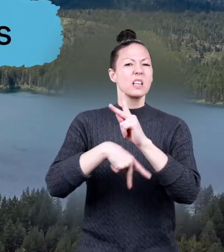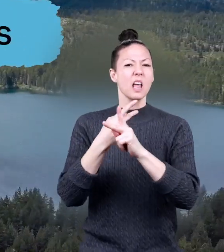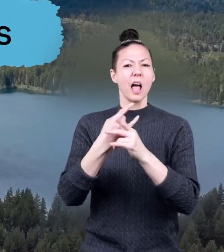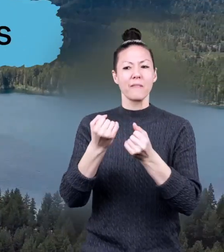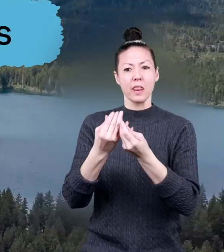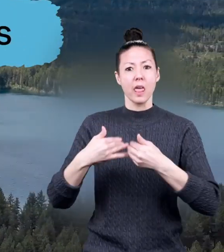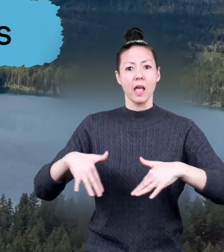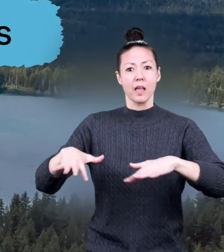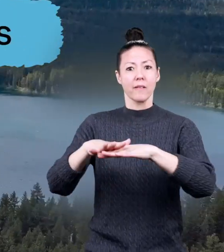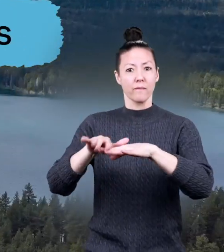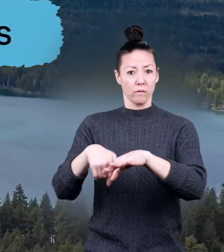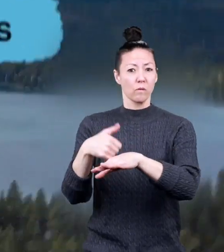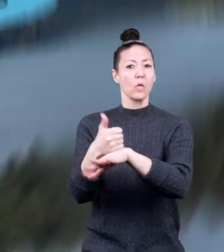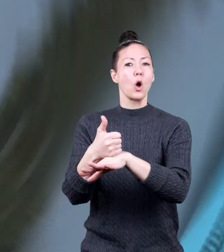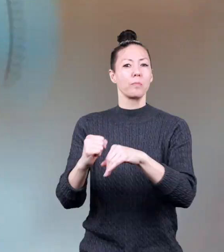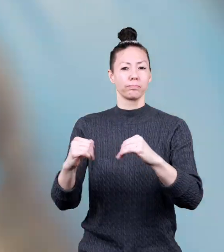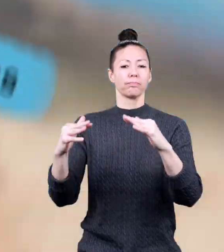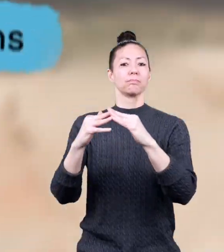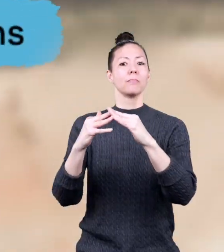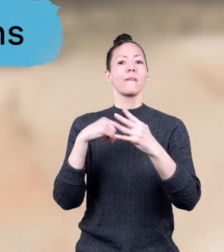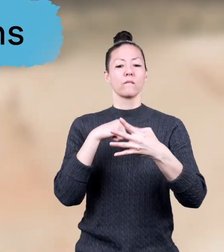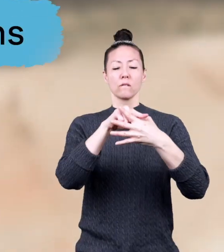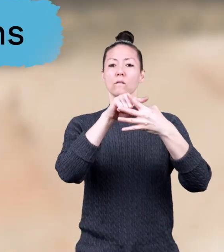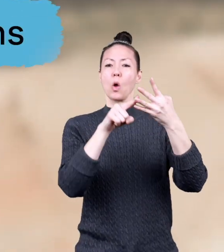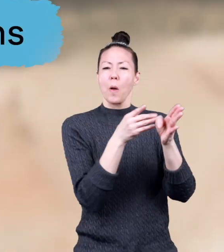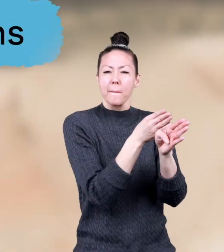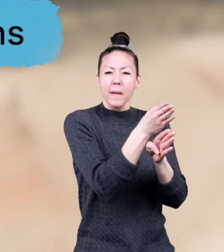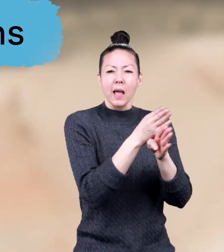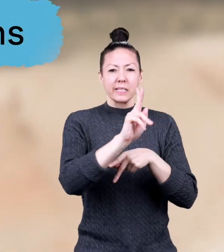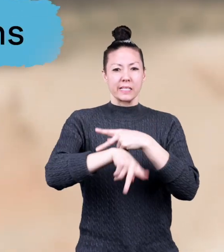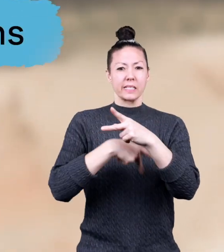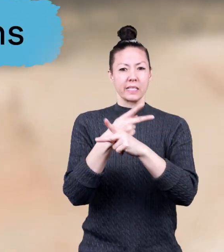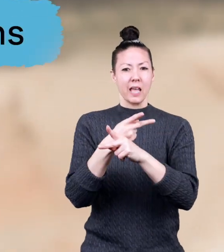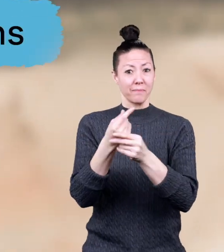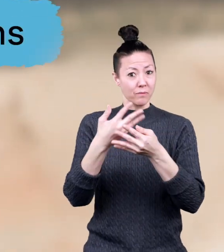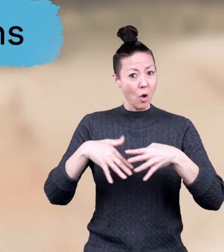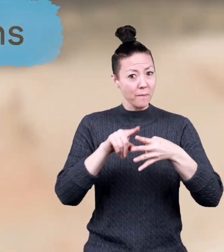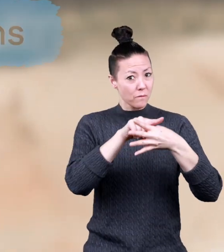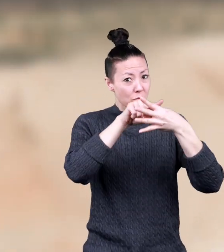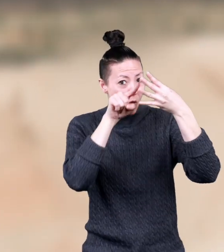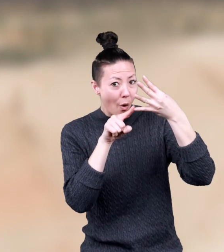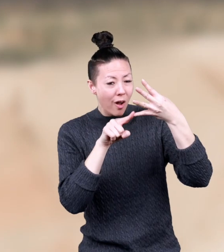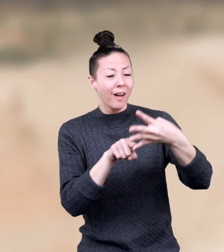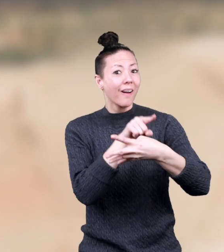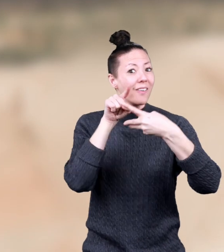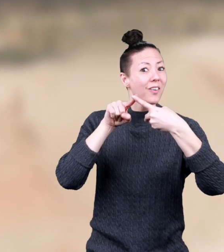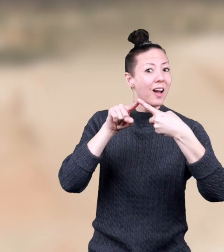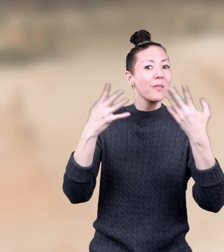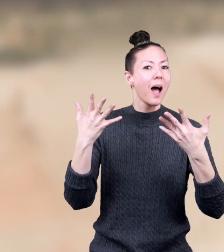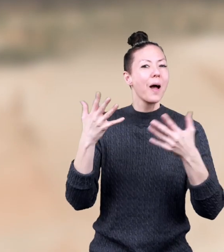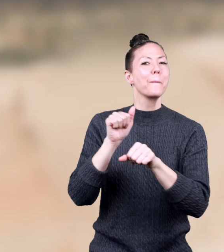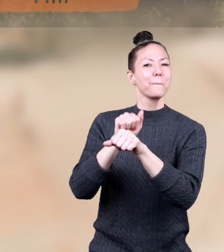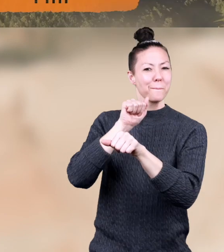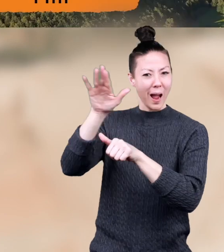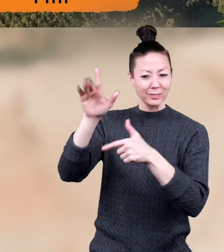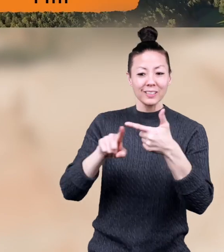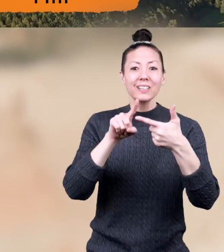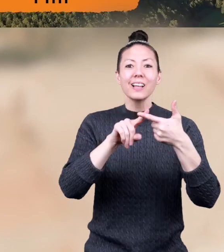types of landforms. There are four major types of landforms. Mountains, hills,